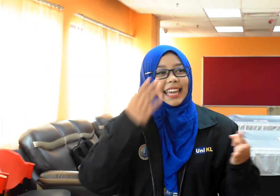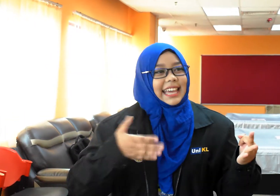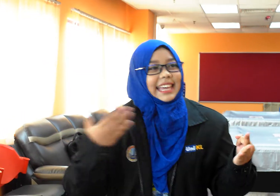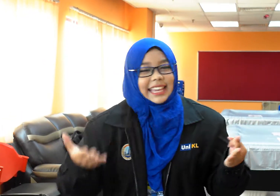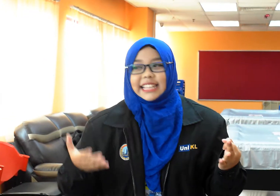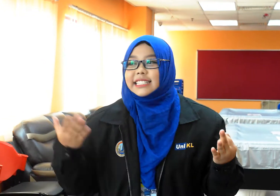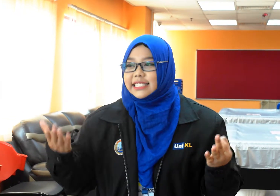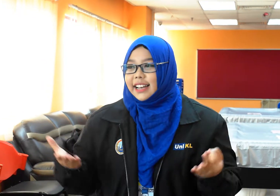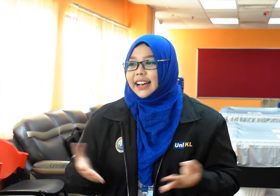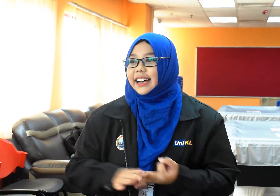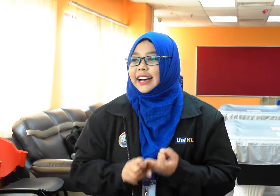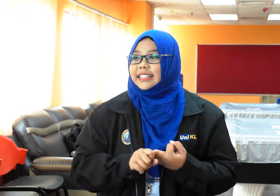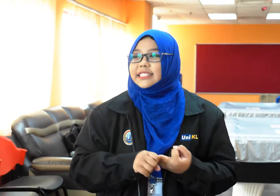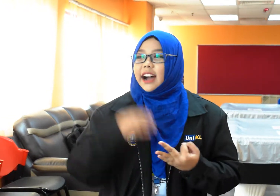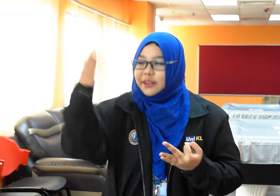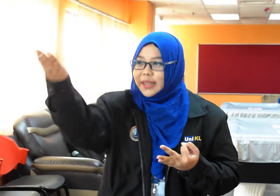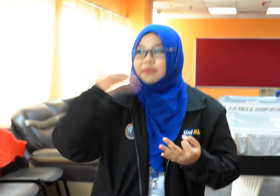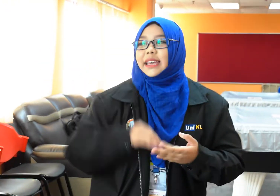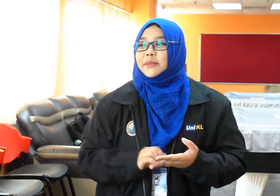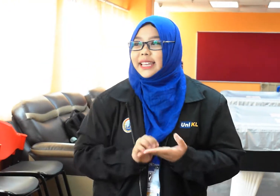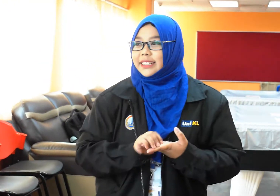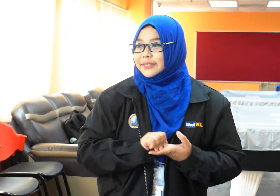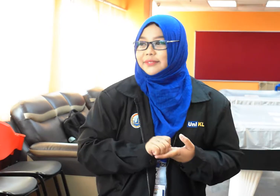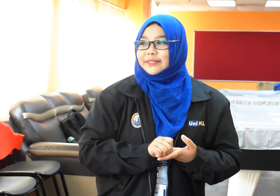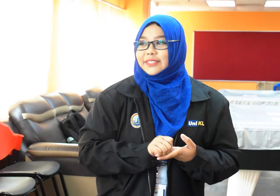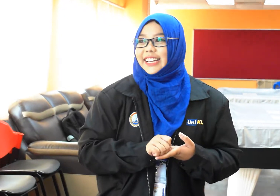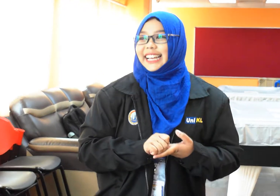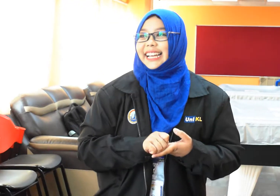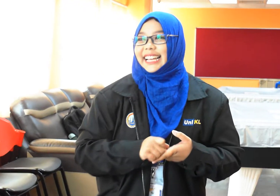He is charming, baby. Woah, charming! Woo!